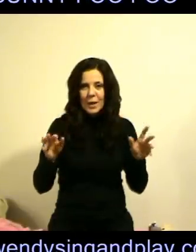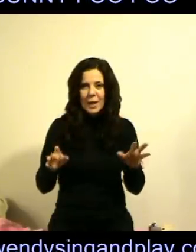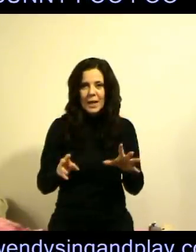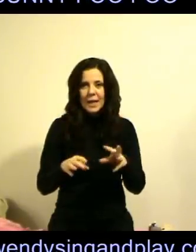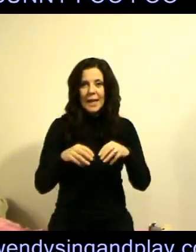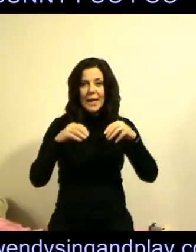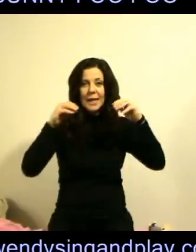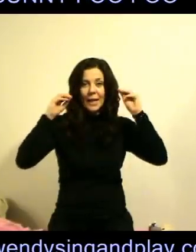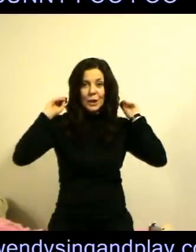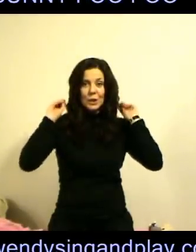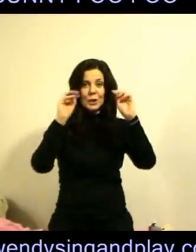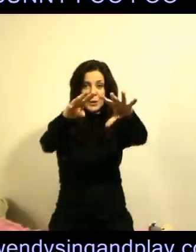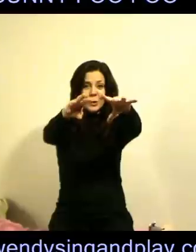are a goo!